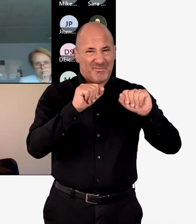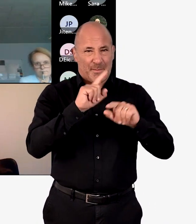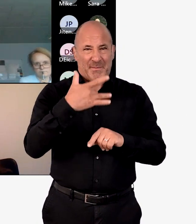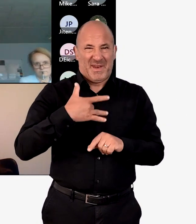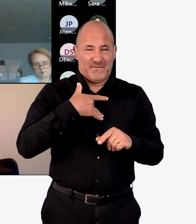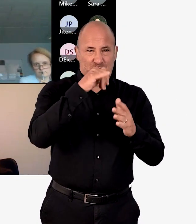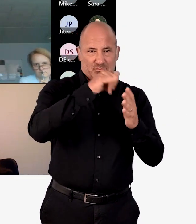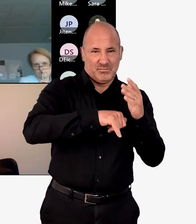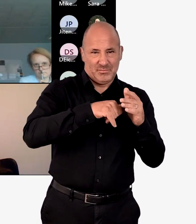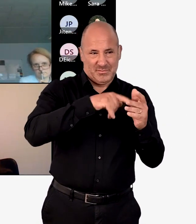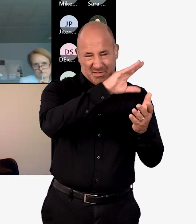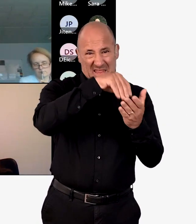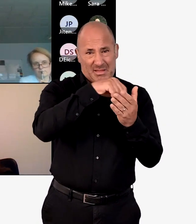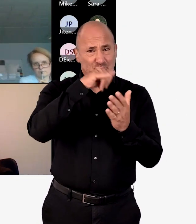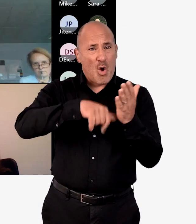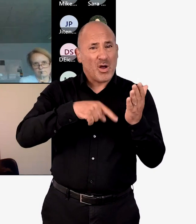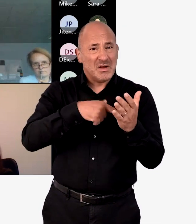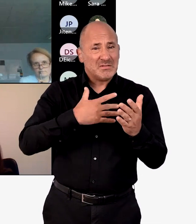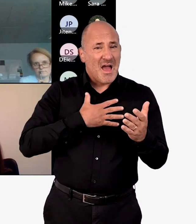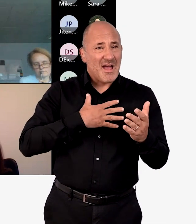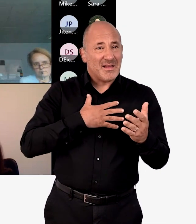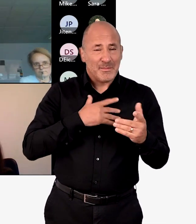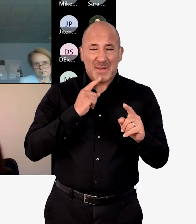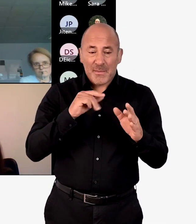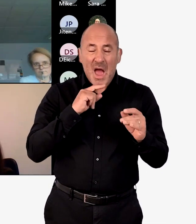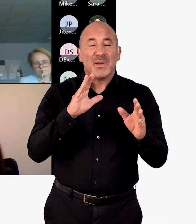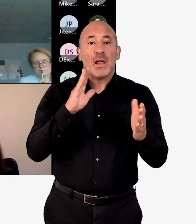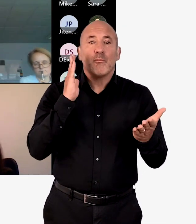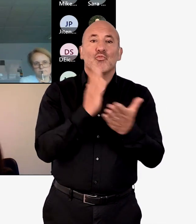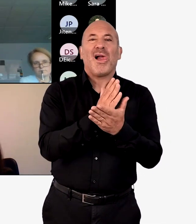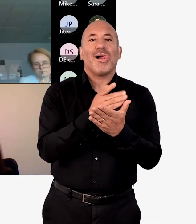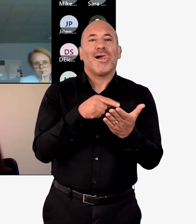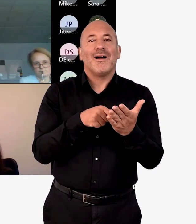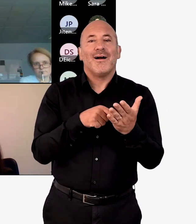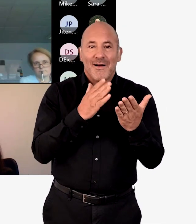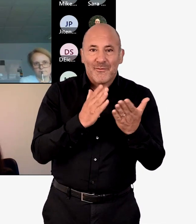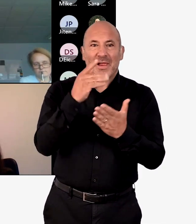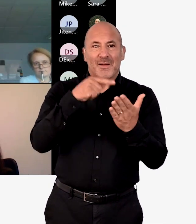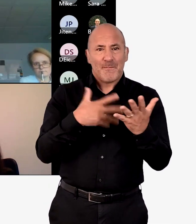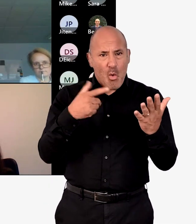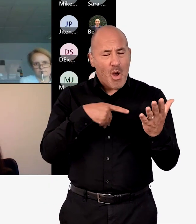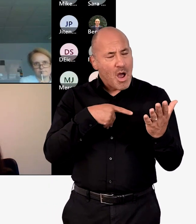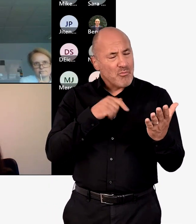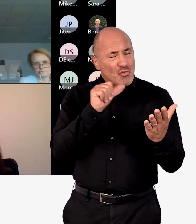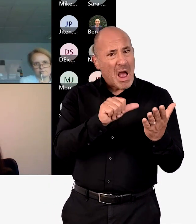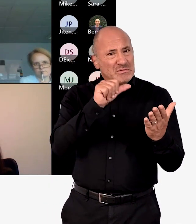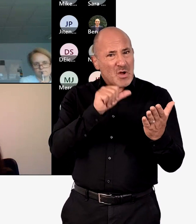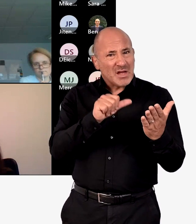we've integrated the comments that we've received from our many residents into that document. I think it brings it alive and makes it a lot more meaningful.